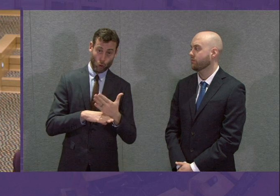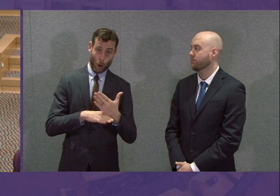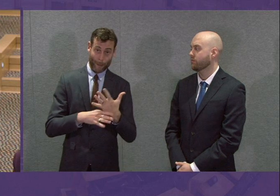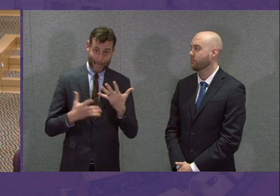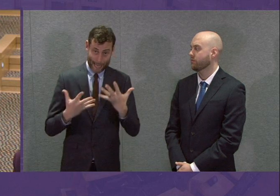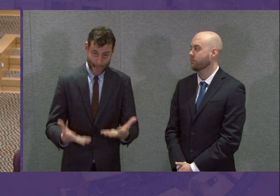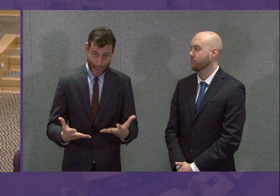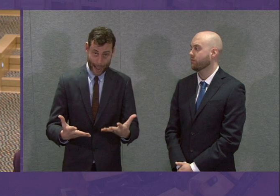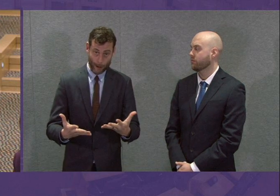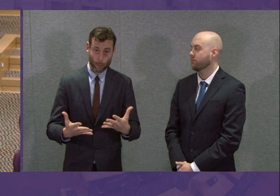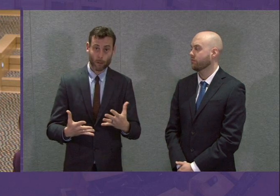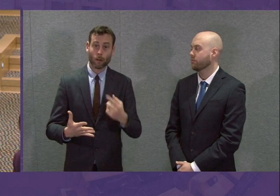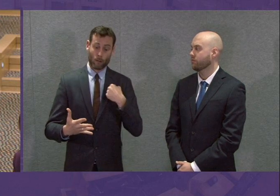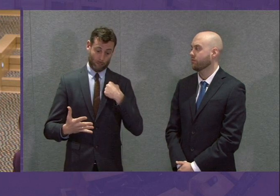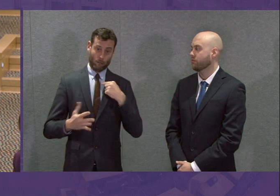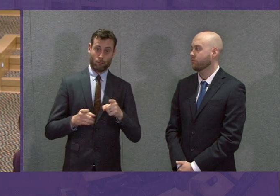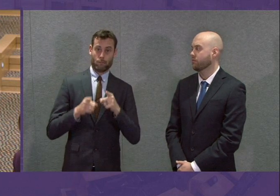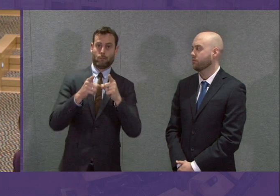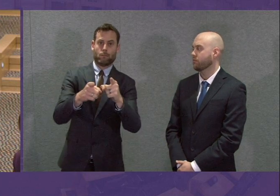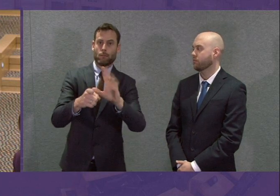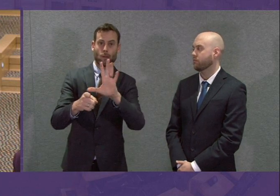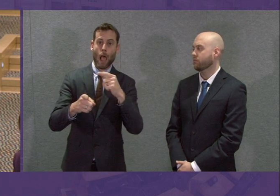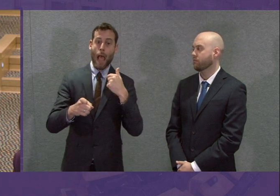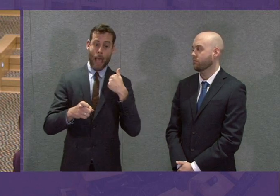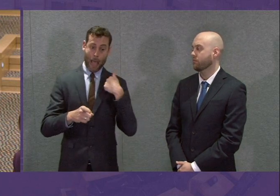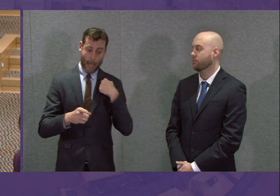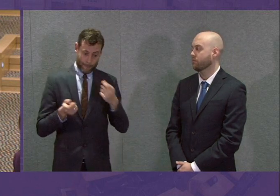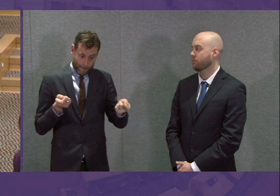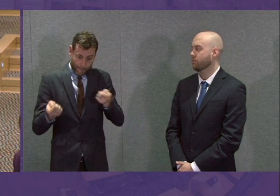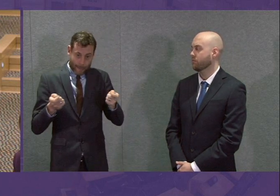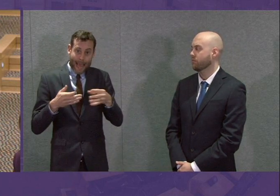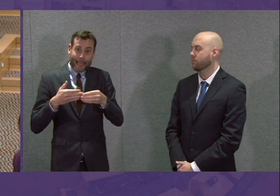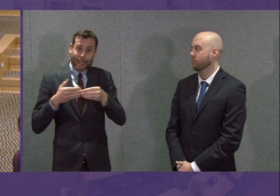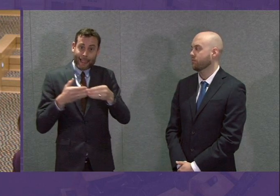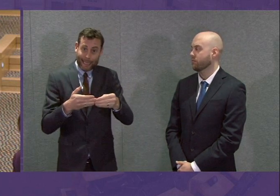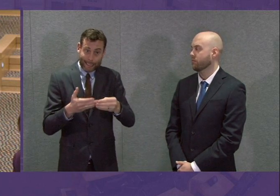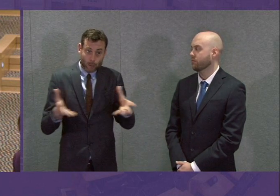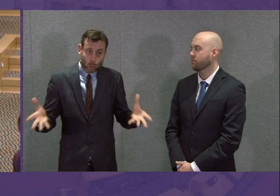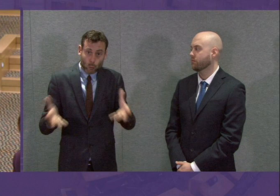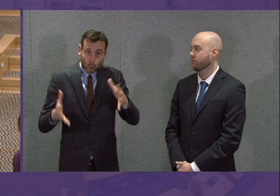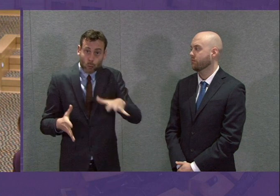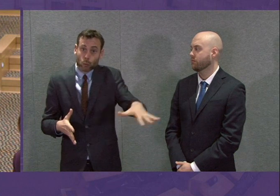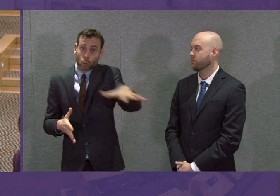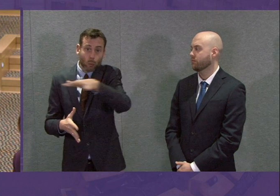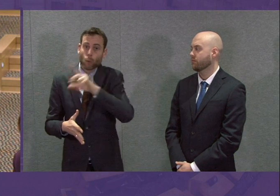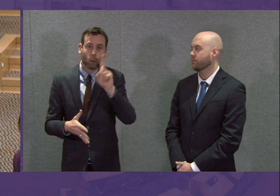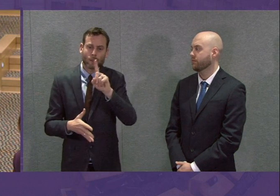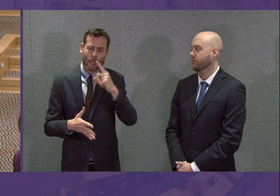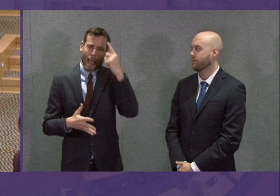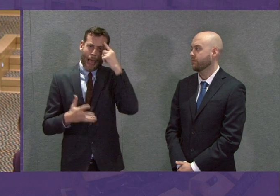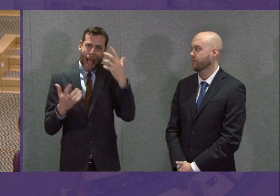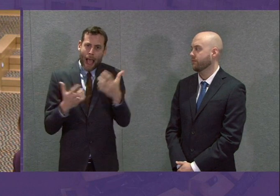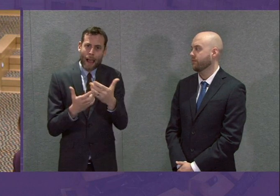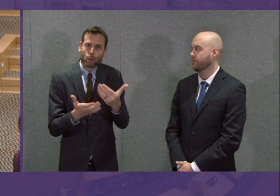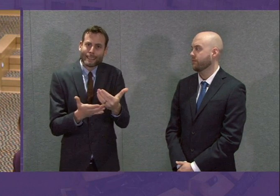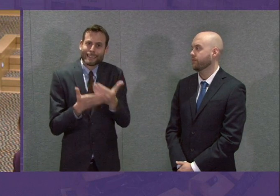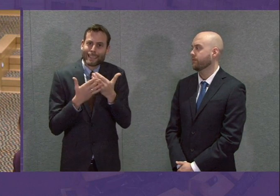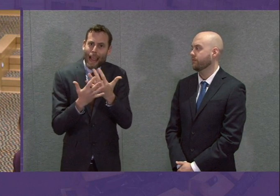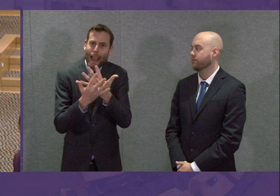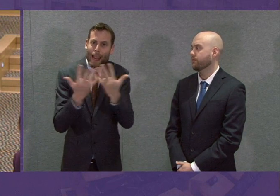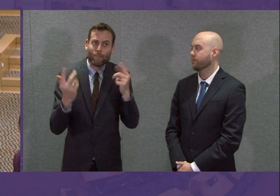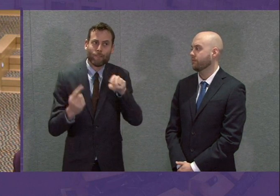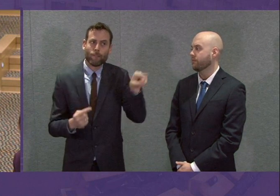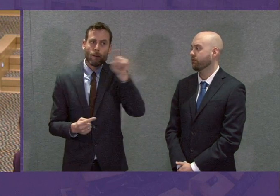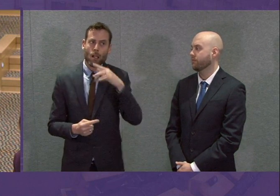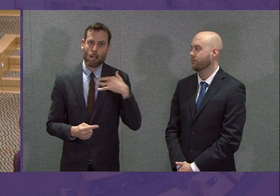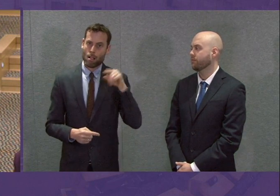it is not me that is doing it, I am leading an effort that is enabling everybody else to do it, but it is just about saving lives. So we have all got to follow that